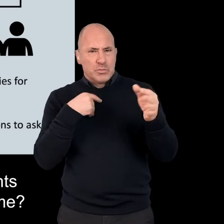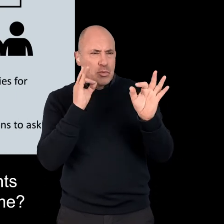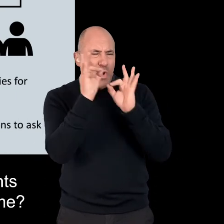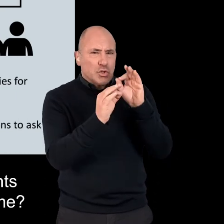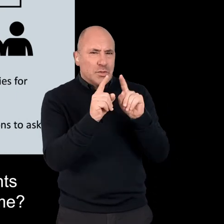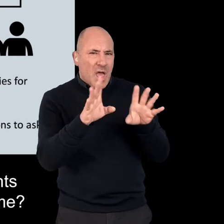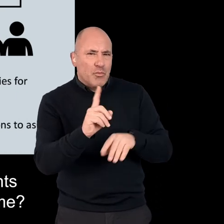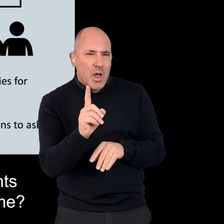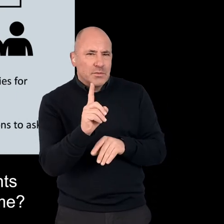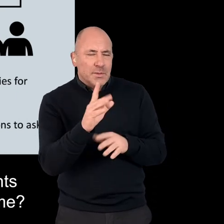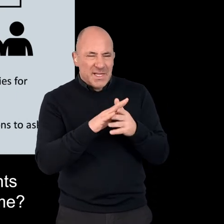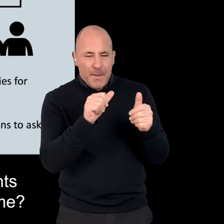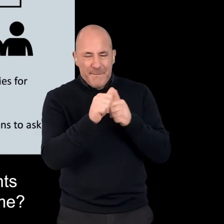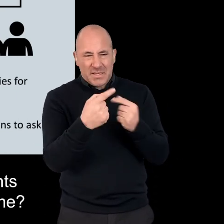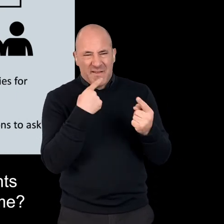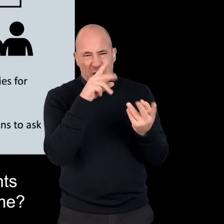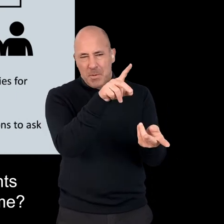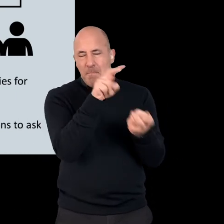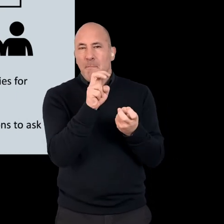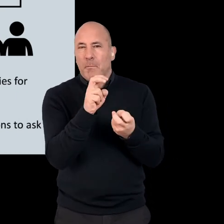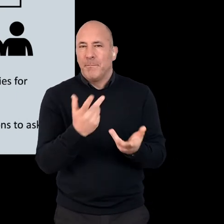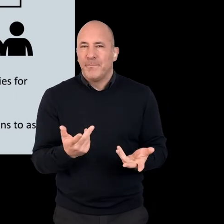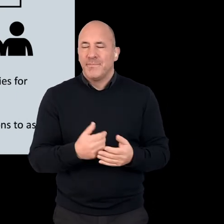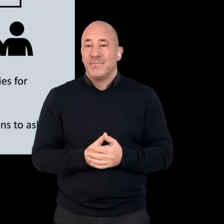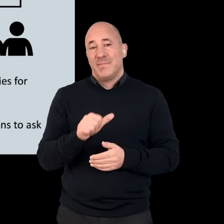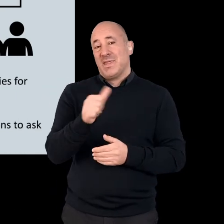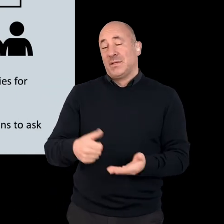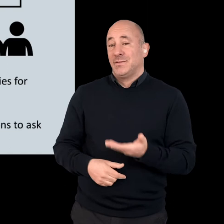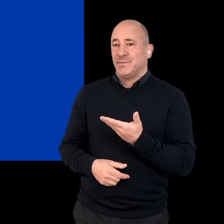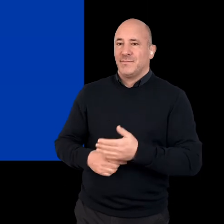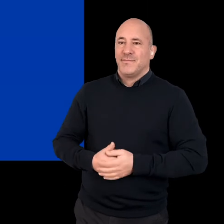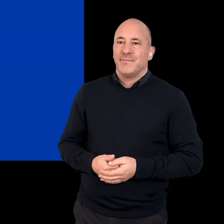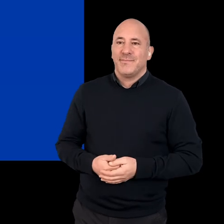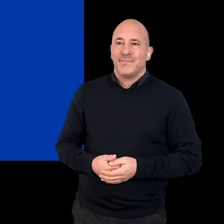doing assessments remotely to get the best outcome? Next slide, please.